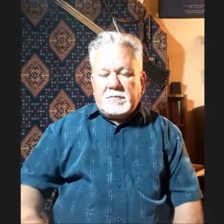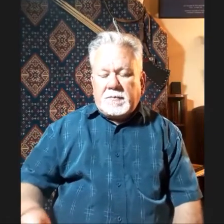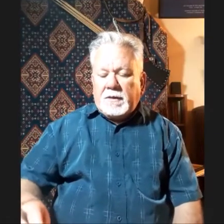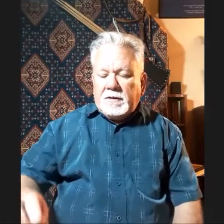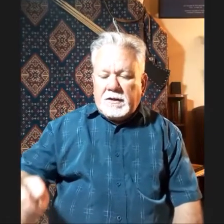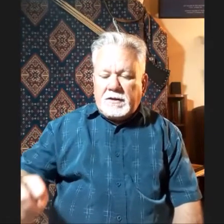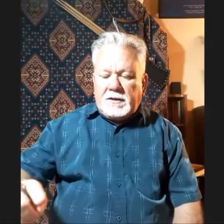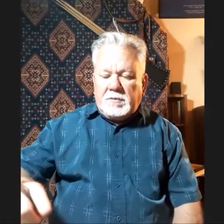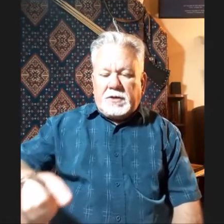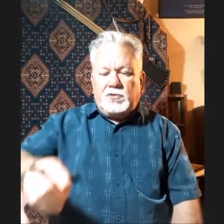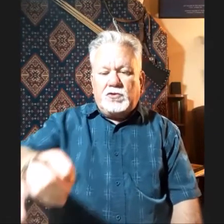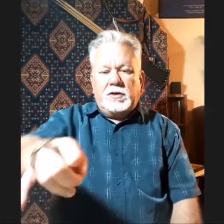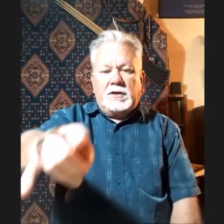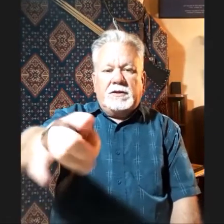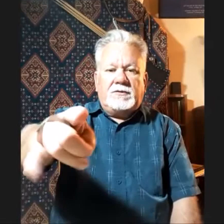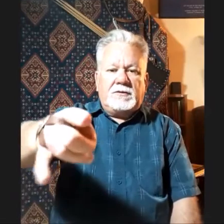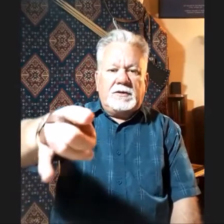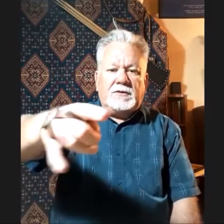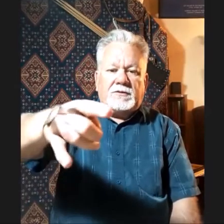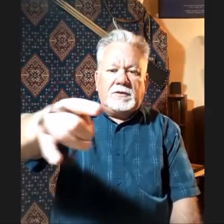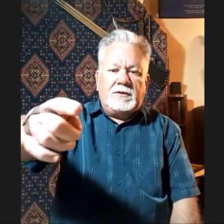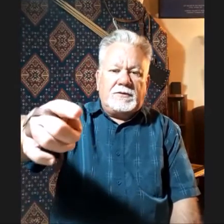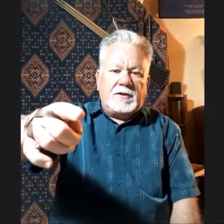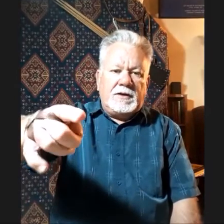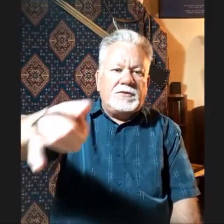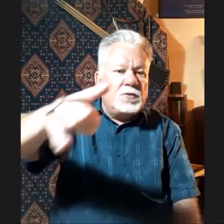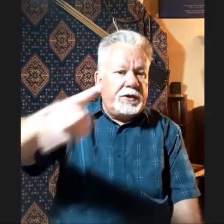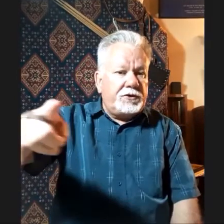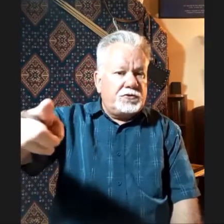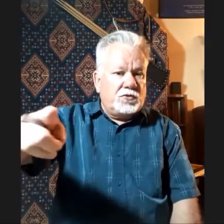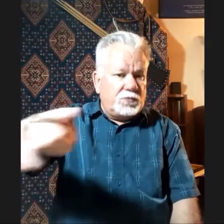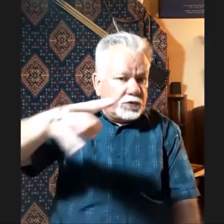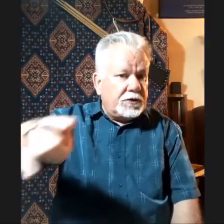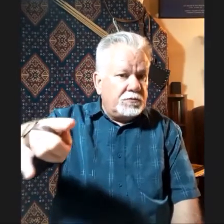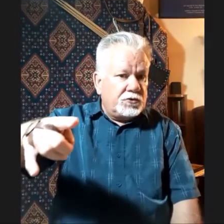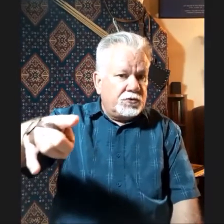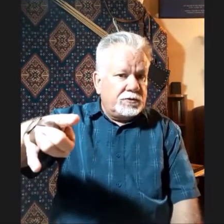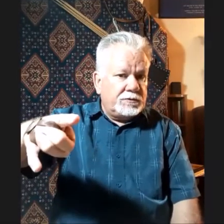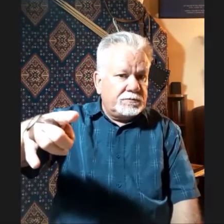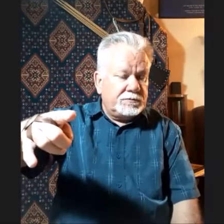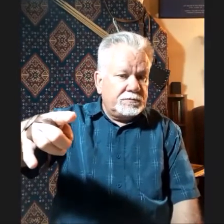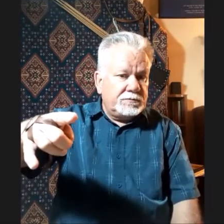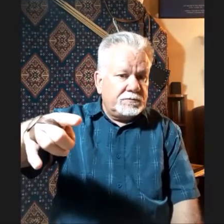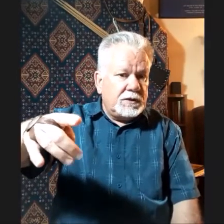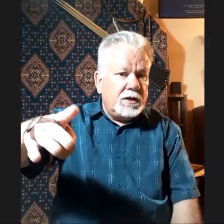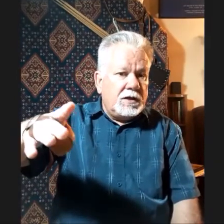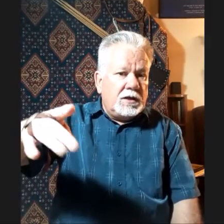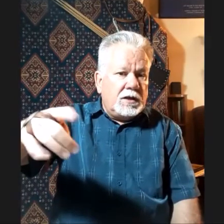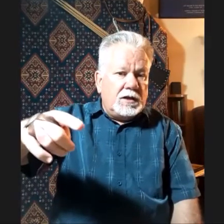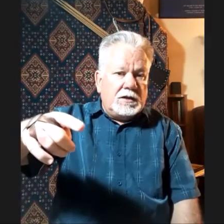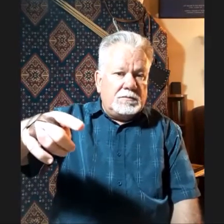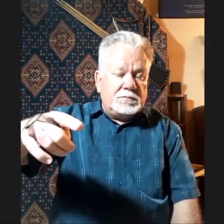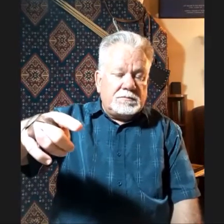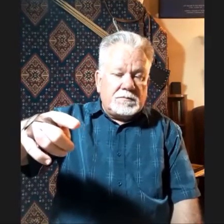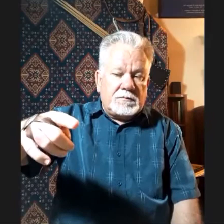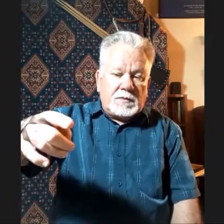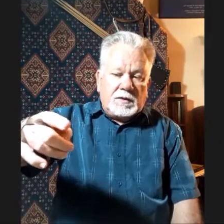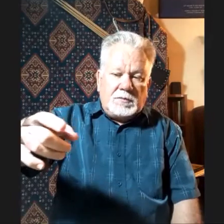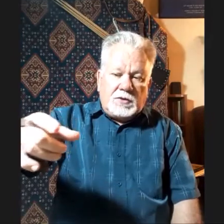The other thing about drawing like this, it's a weak draw for a thumb draw, because